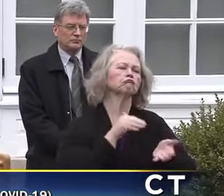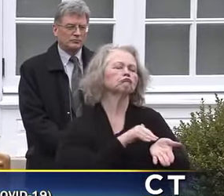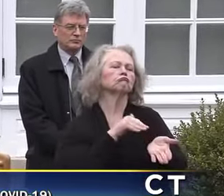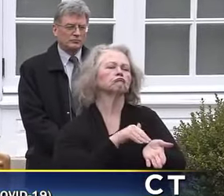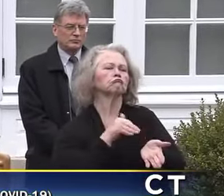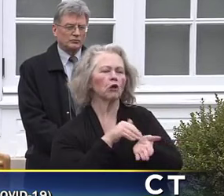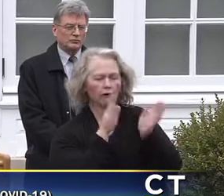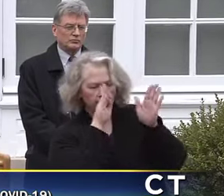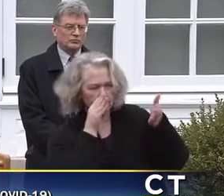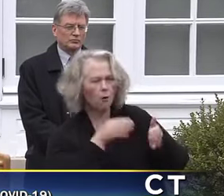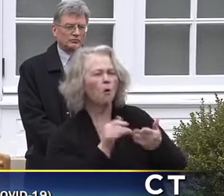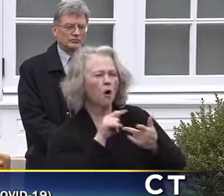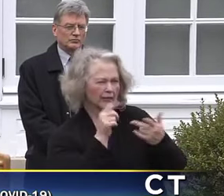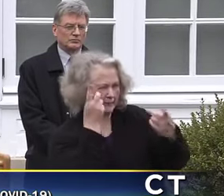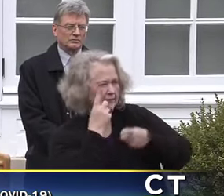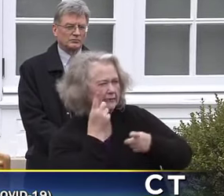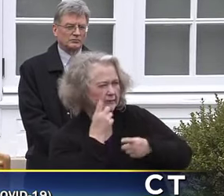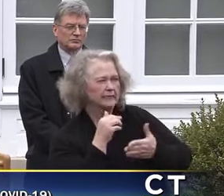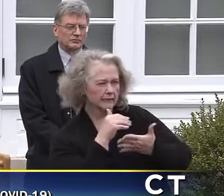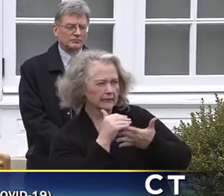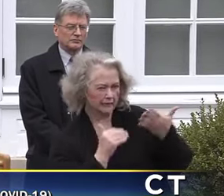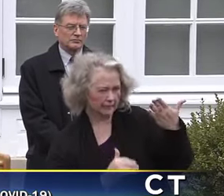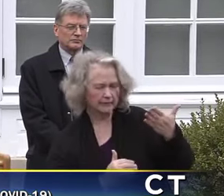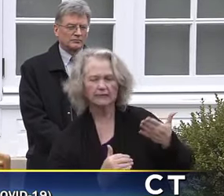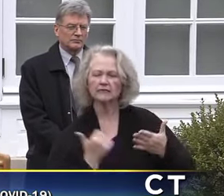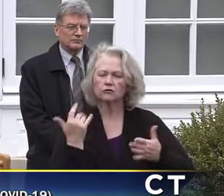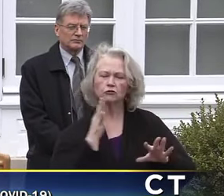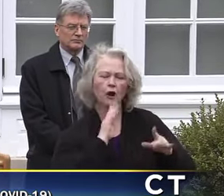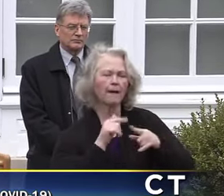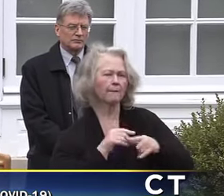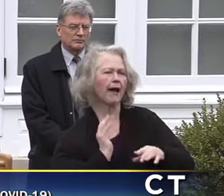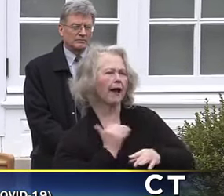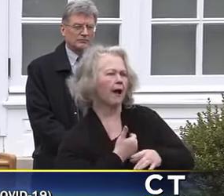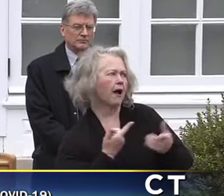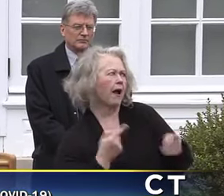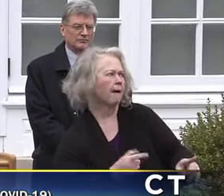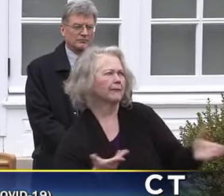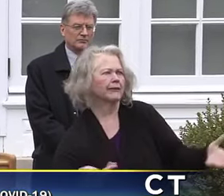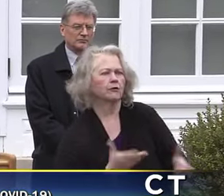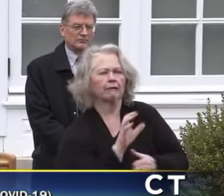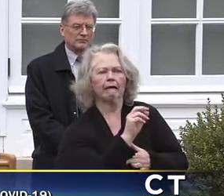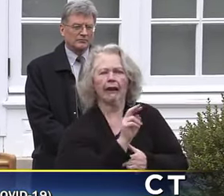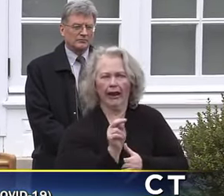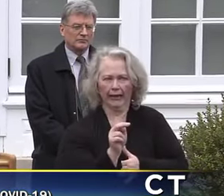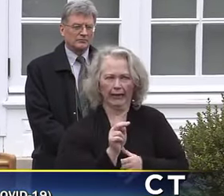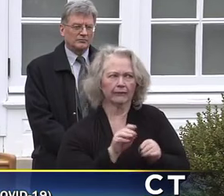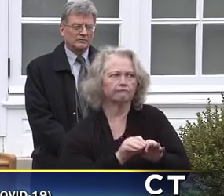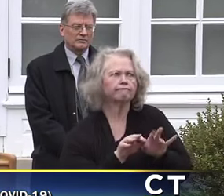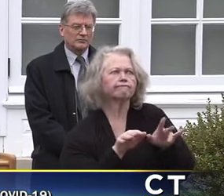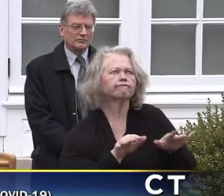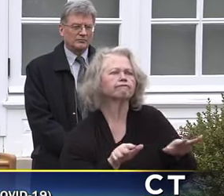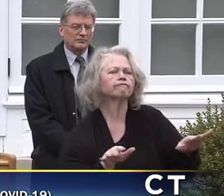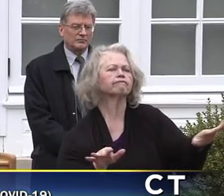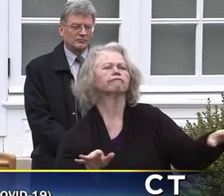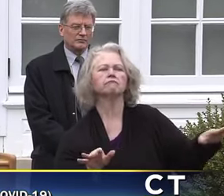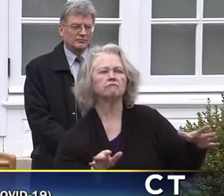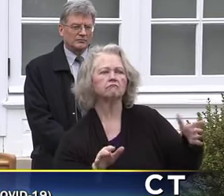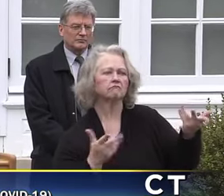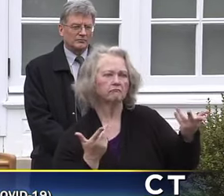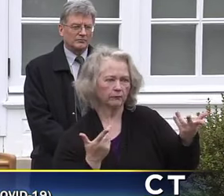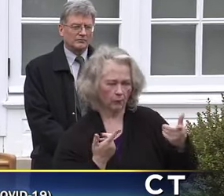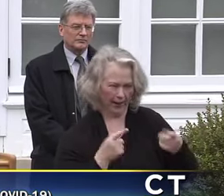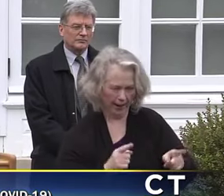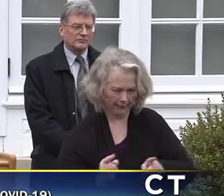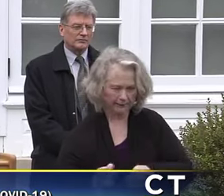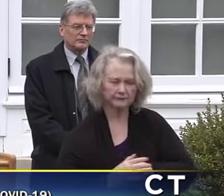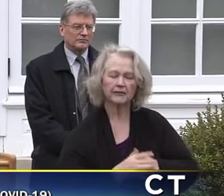able to tell you a little bit about the flow and what's going on in terms of this pandemic that's going on. But I'd really like